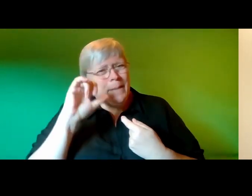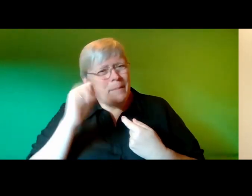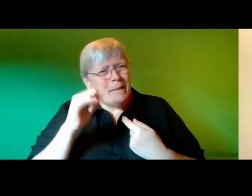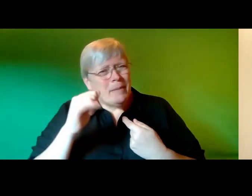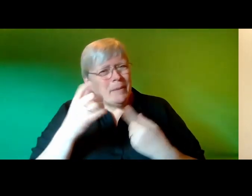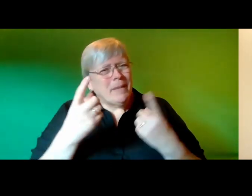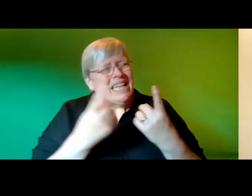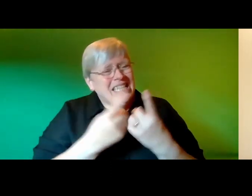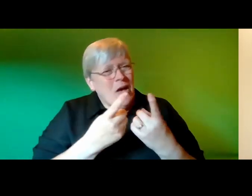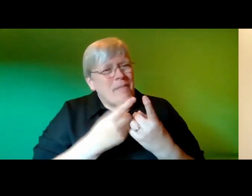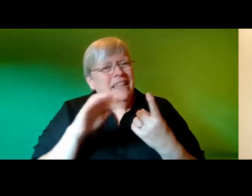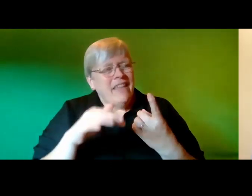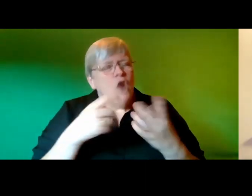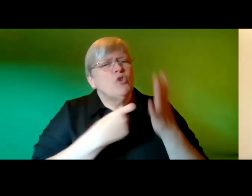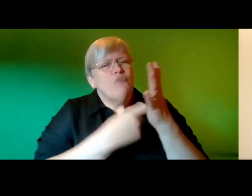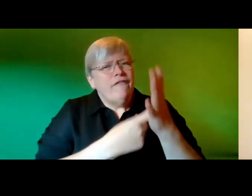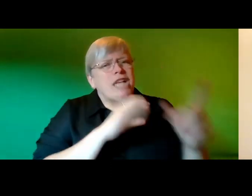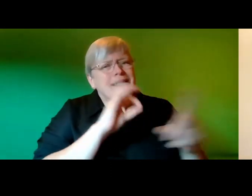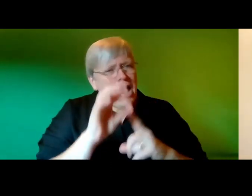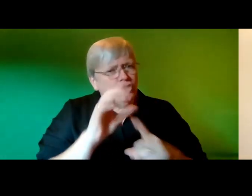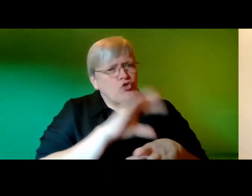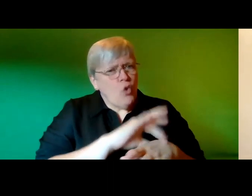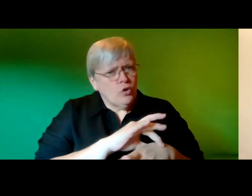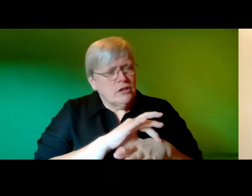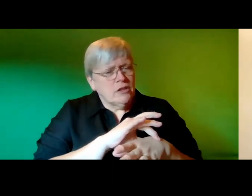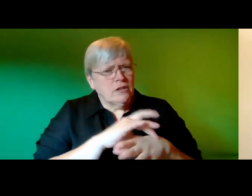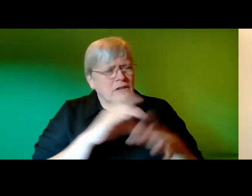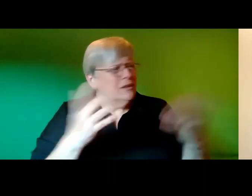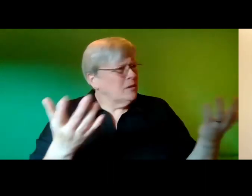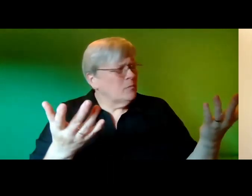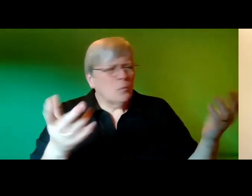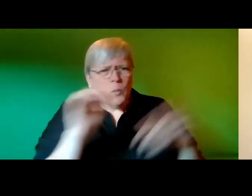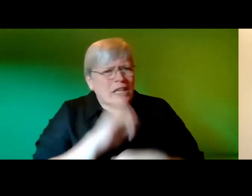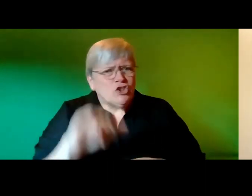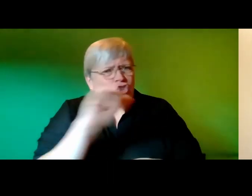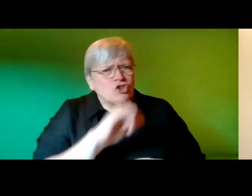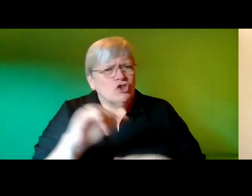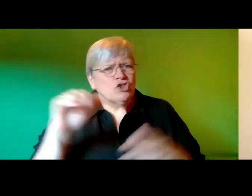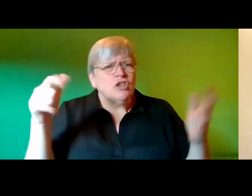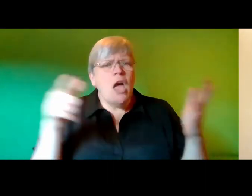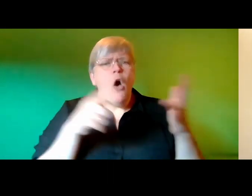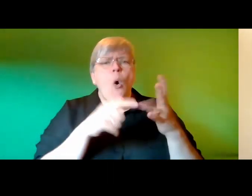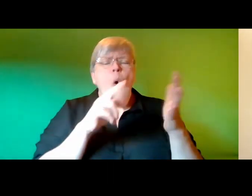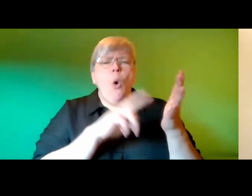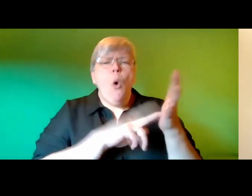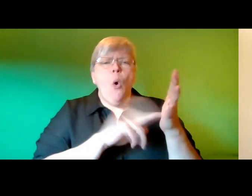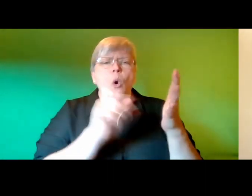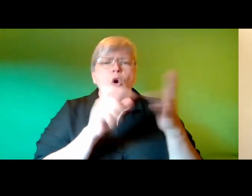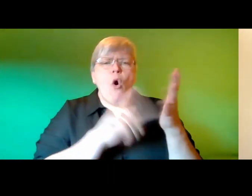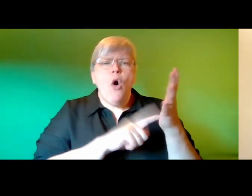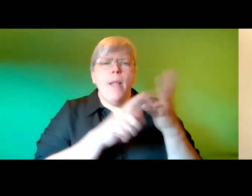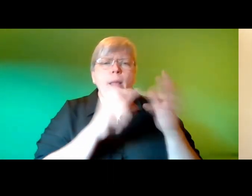abnormalities i'm going to refer you to a specialist a specialist in what exactly katie demands impatiently